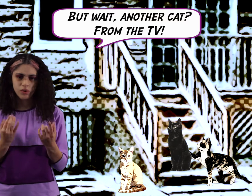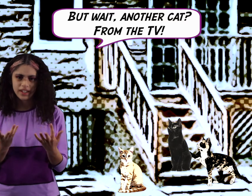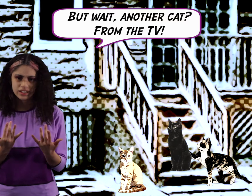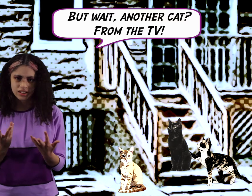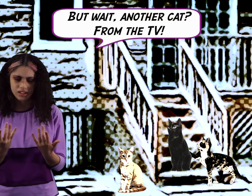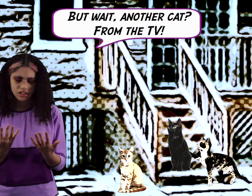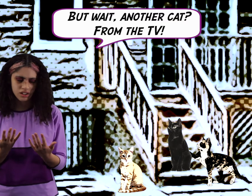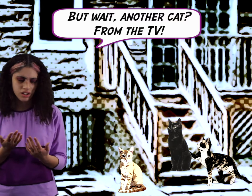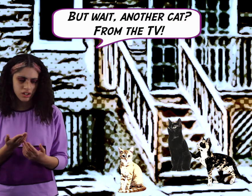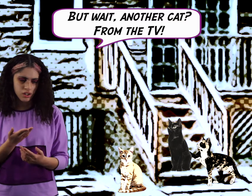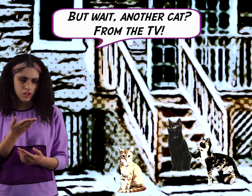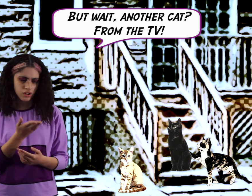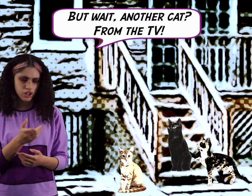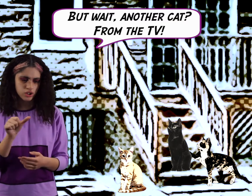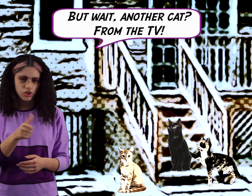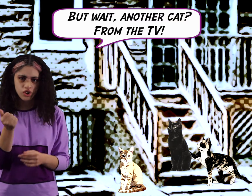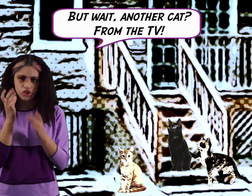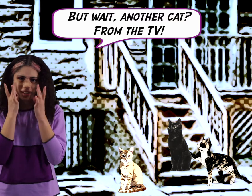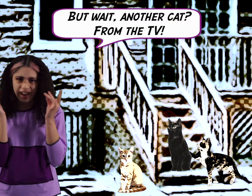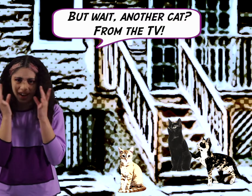organisations see as just stigma